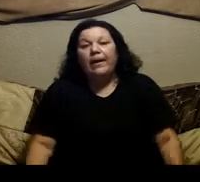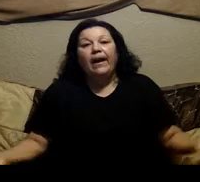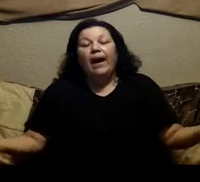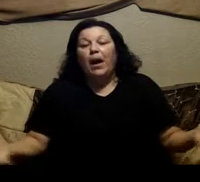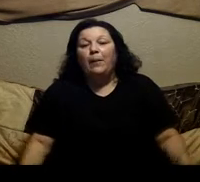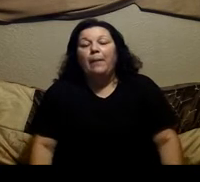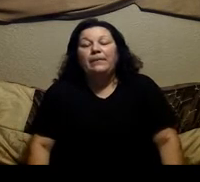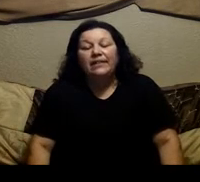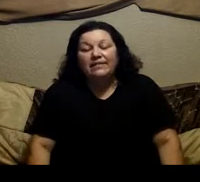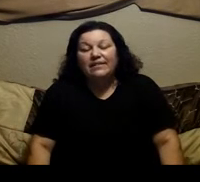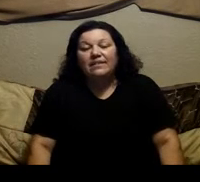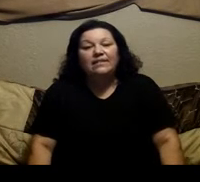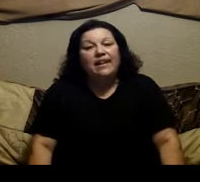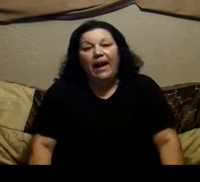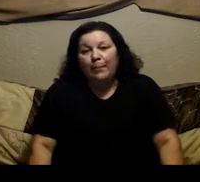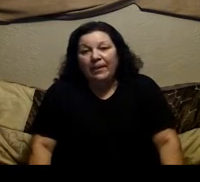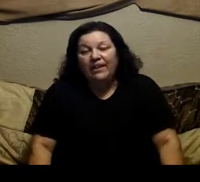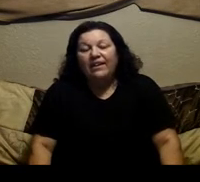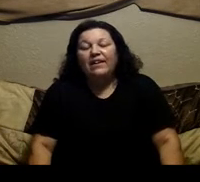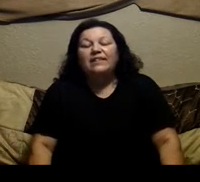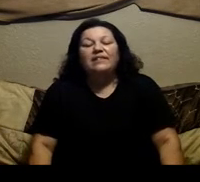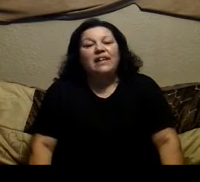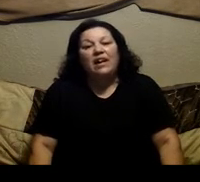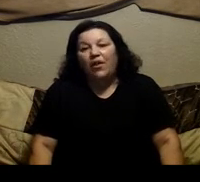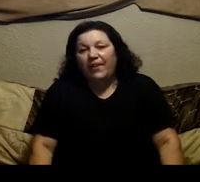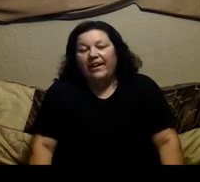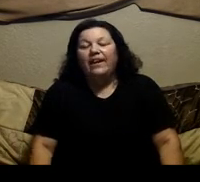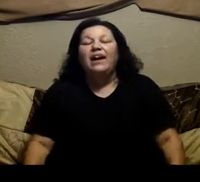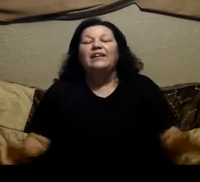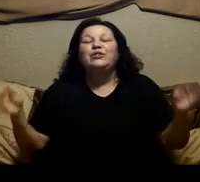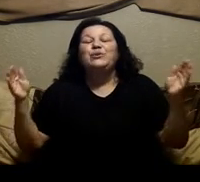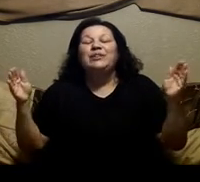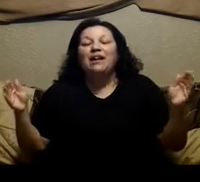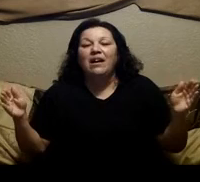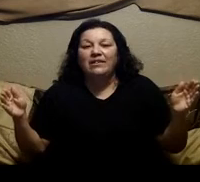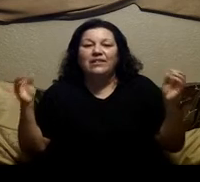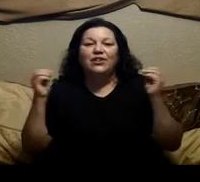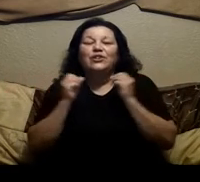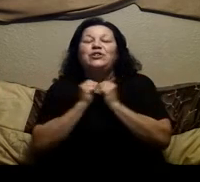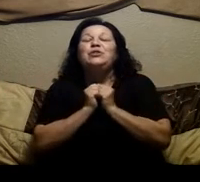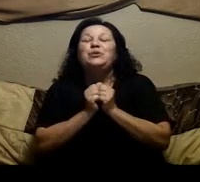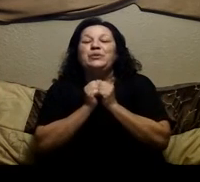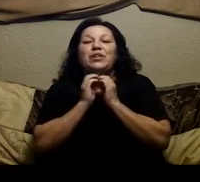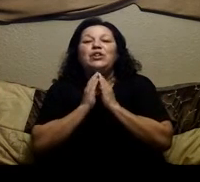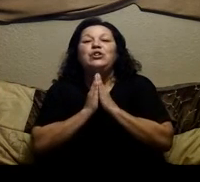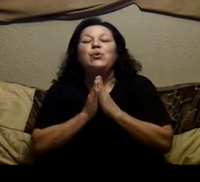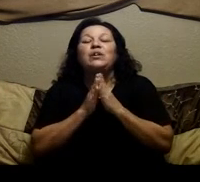um please stay happy stay healthy and do not use your